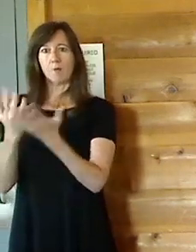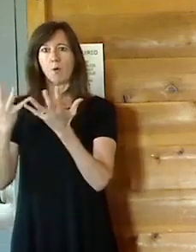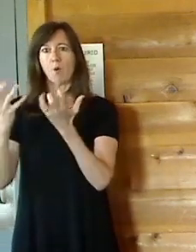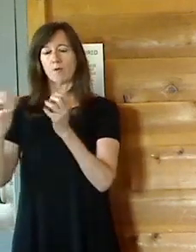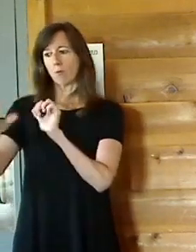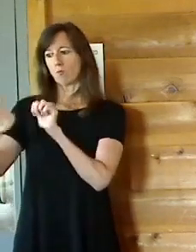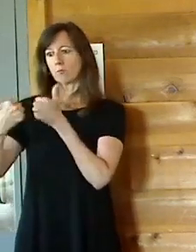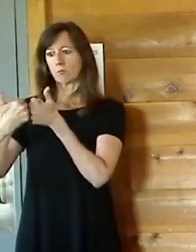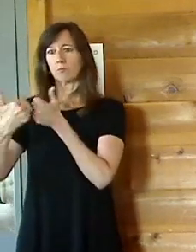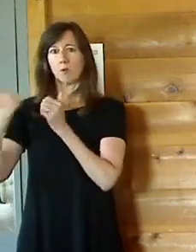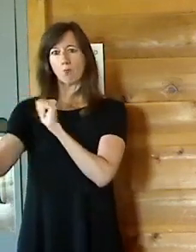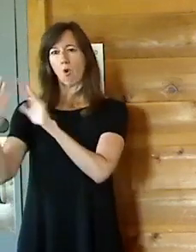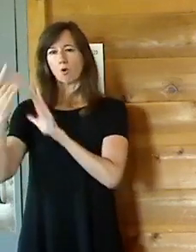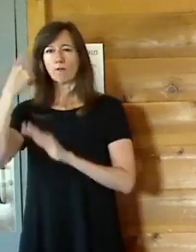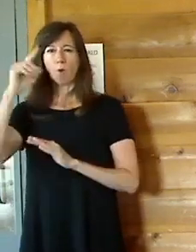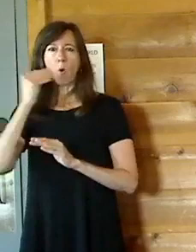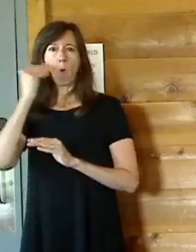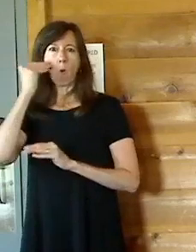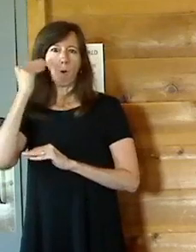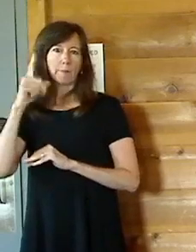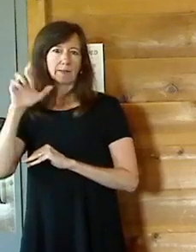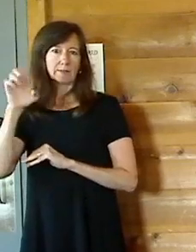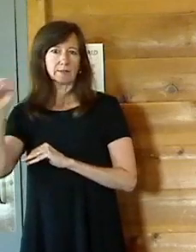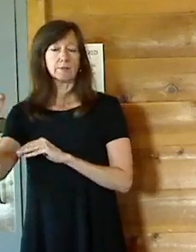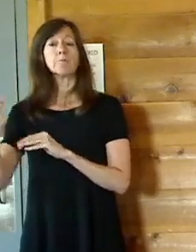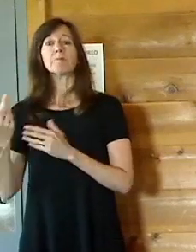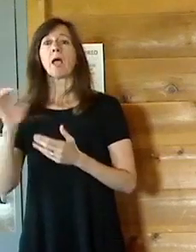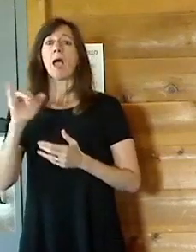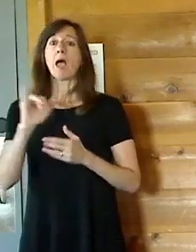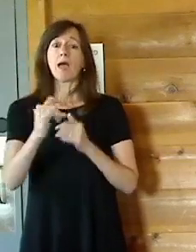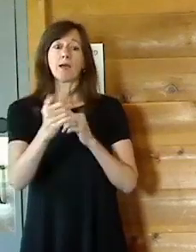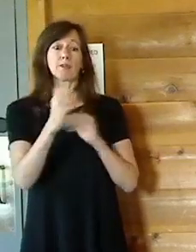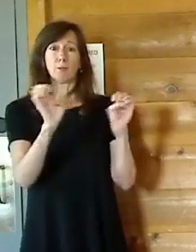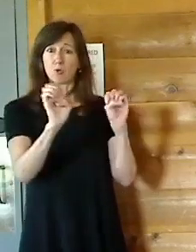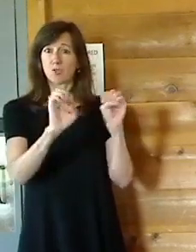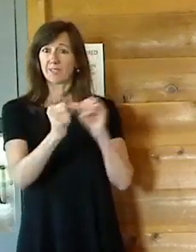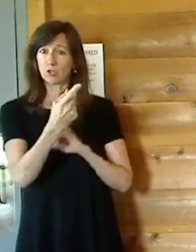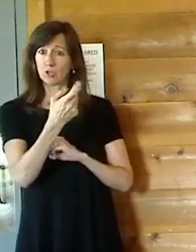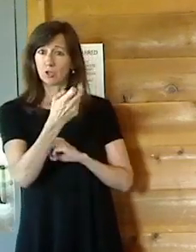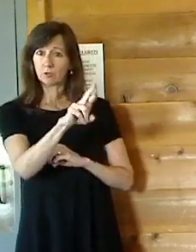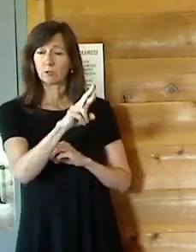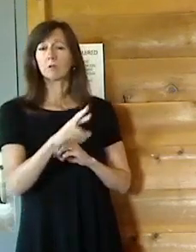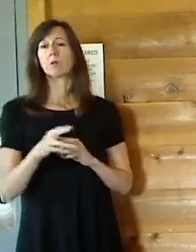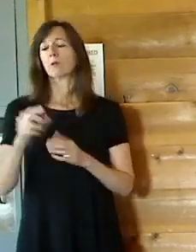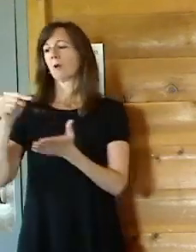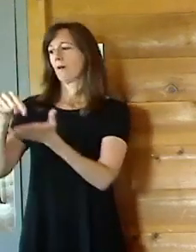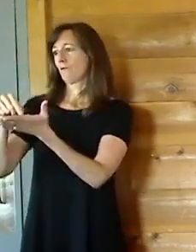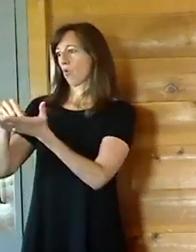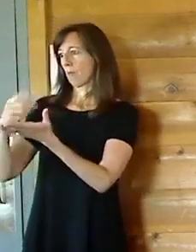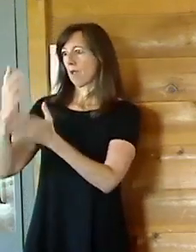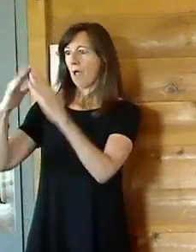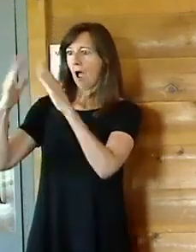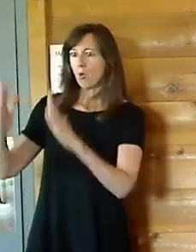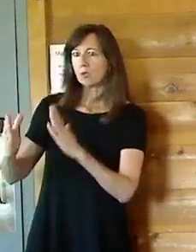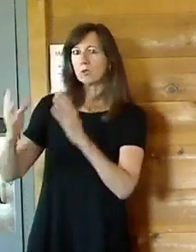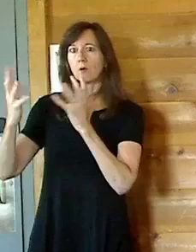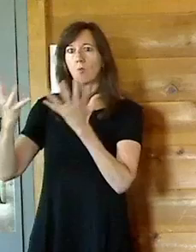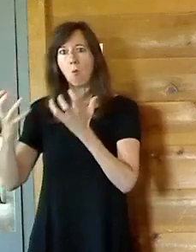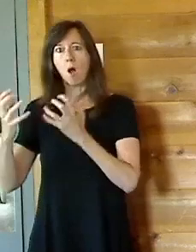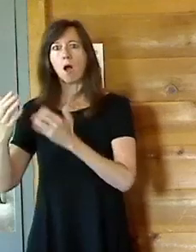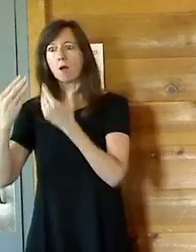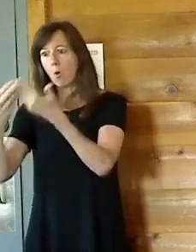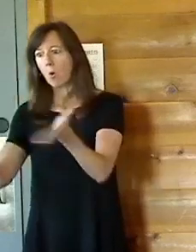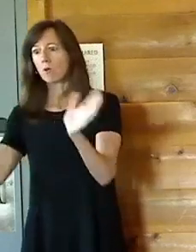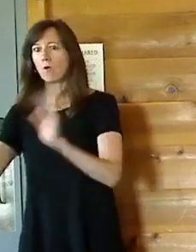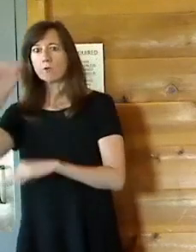developed and are implementing the emergency shelter proposal. We are supporting affordable housing and transitional housing countywide. And so